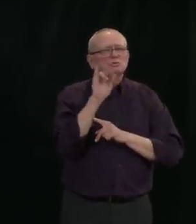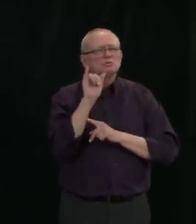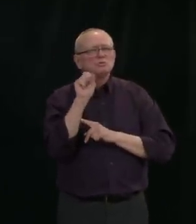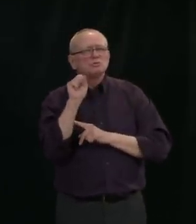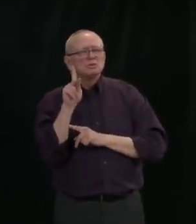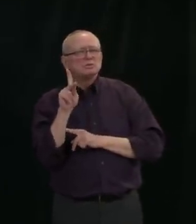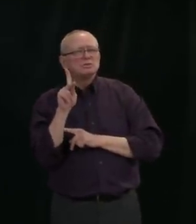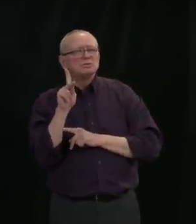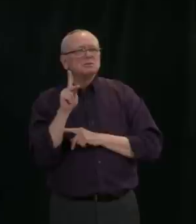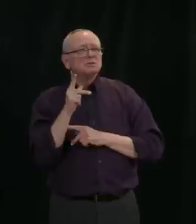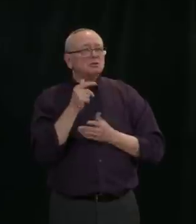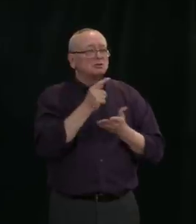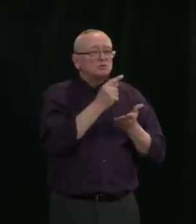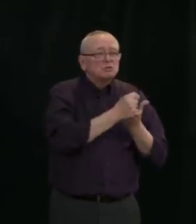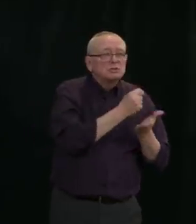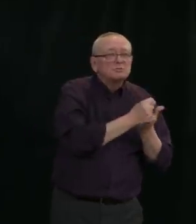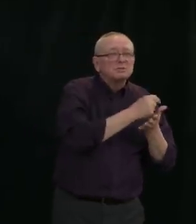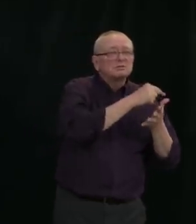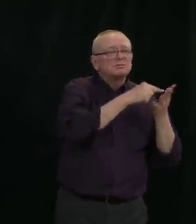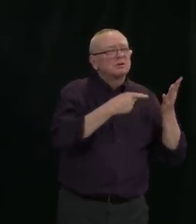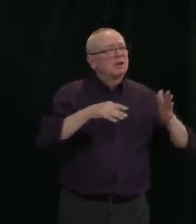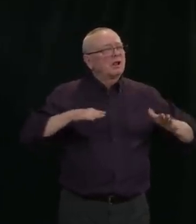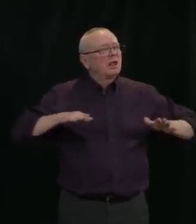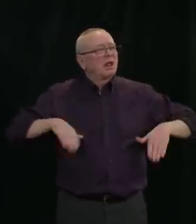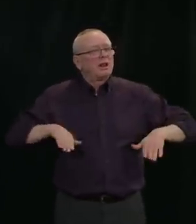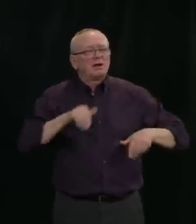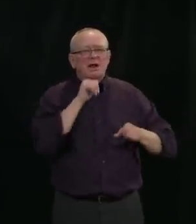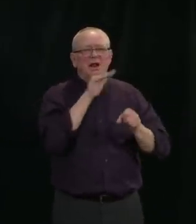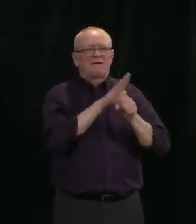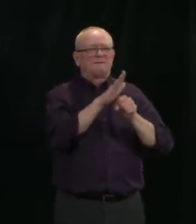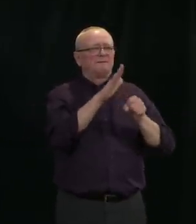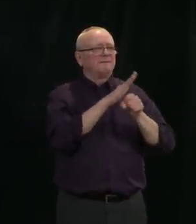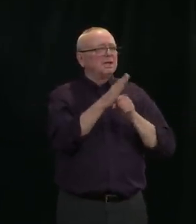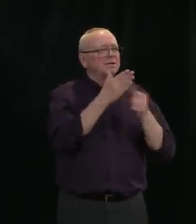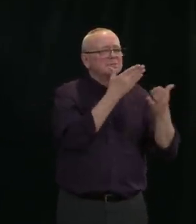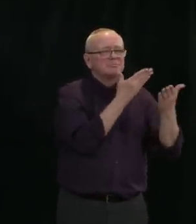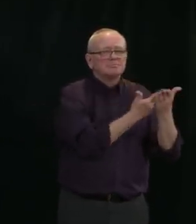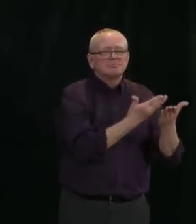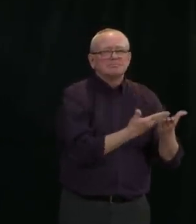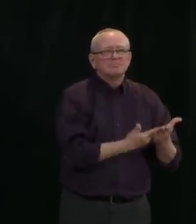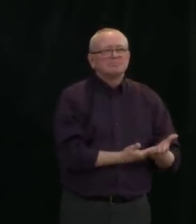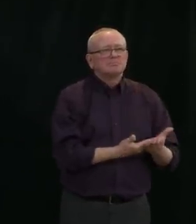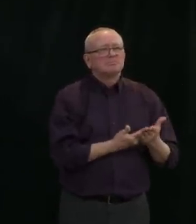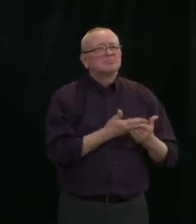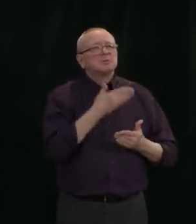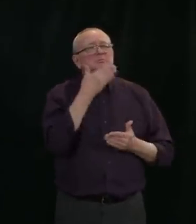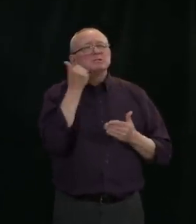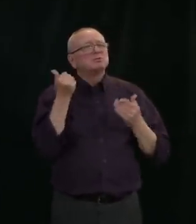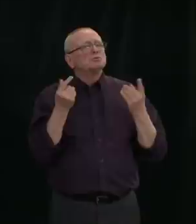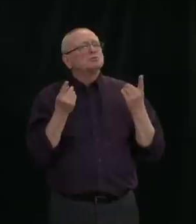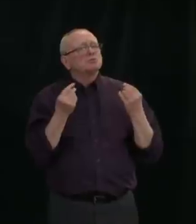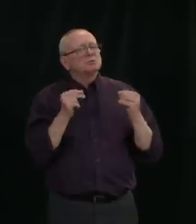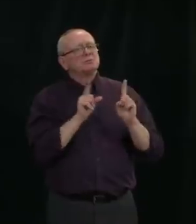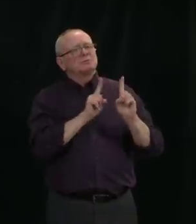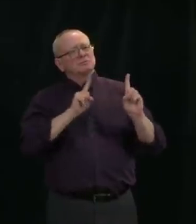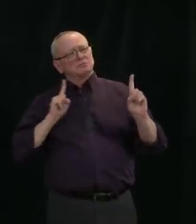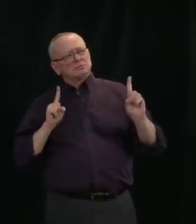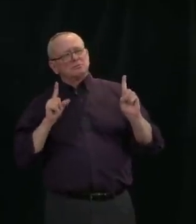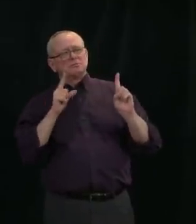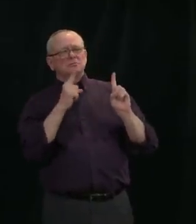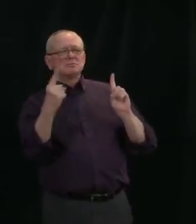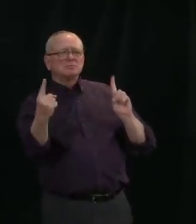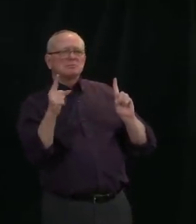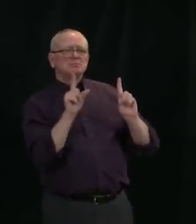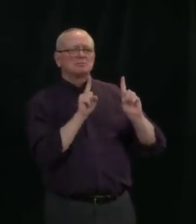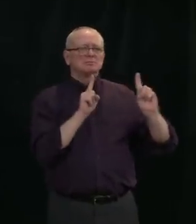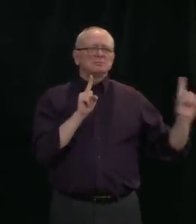is for all of us to perform physical distancing, to stay home when possible, to avoid non